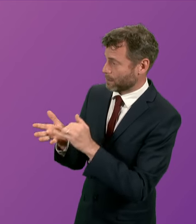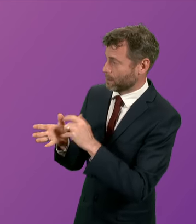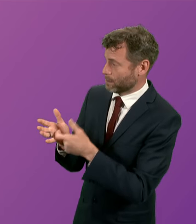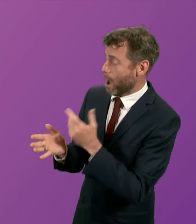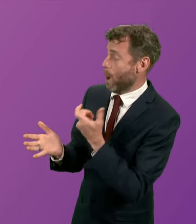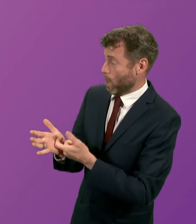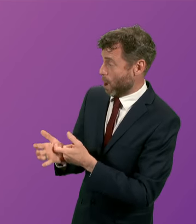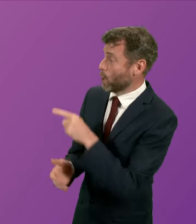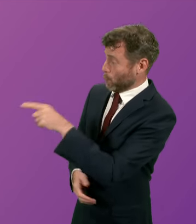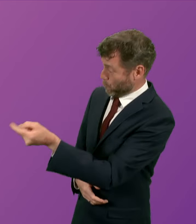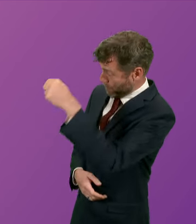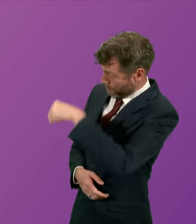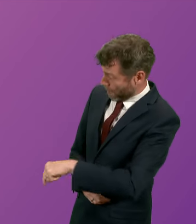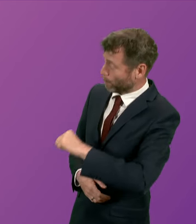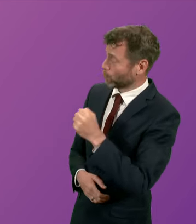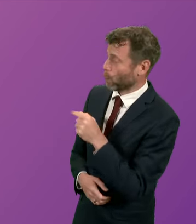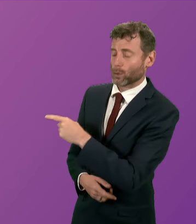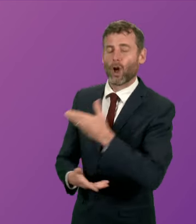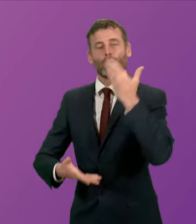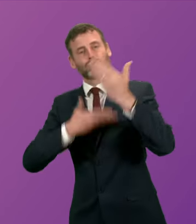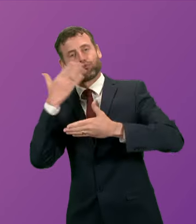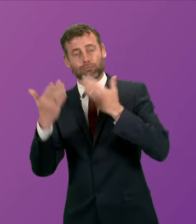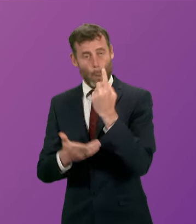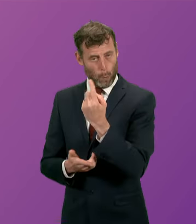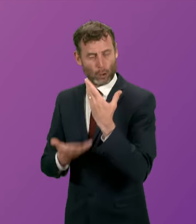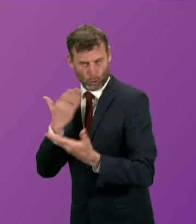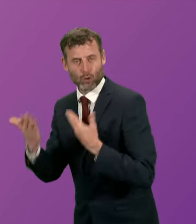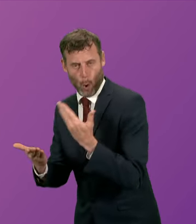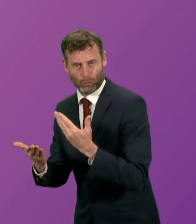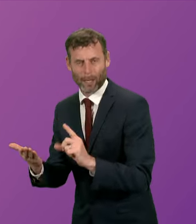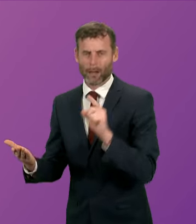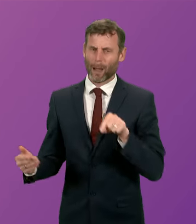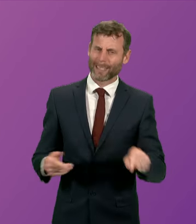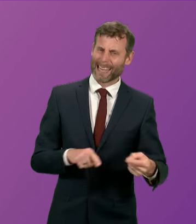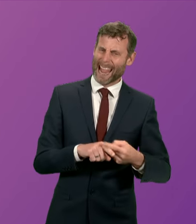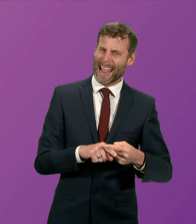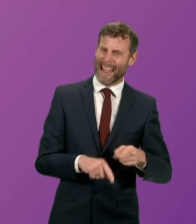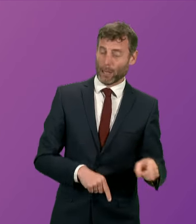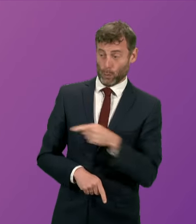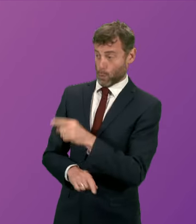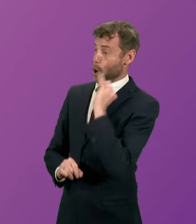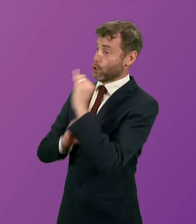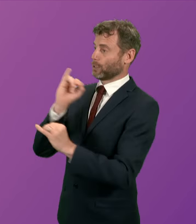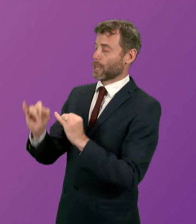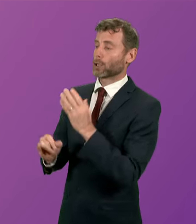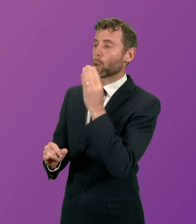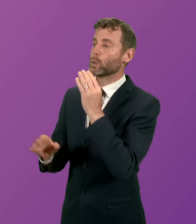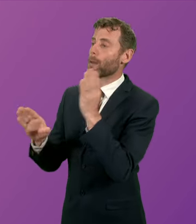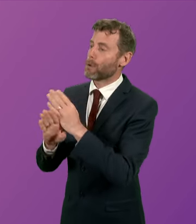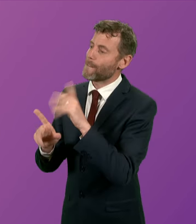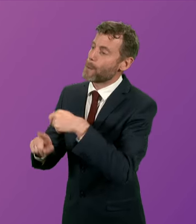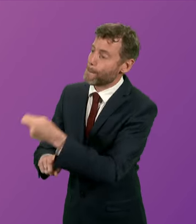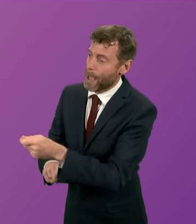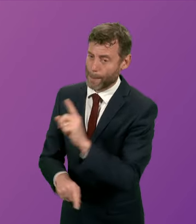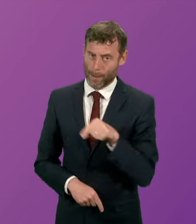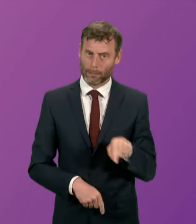He comes here in Scotland and says one thing, and in England his bosses are doing a completely different thing, which